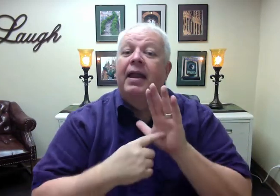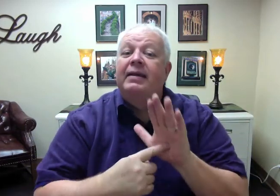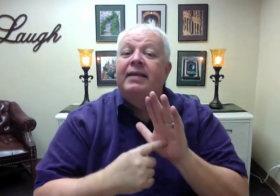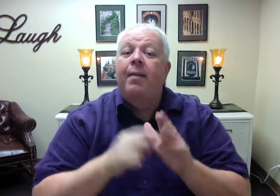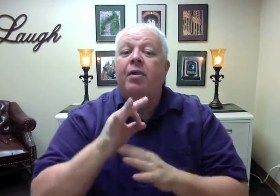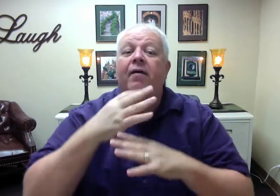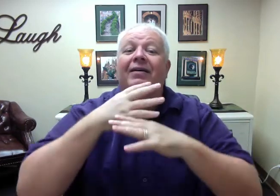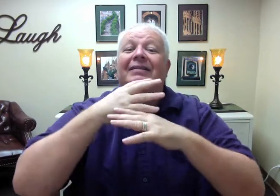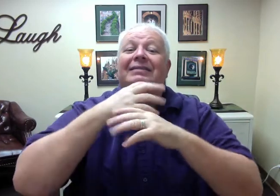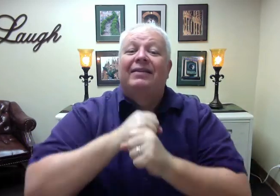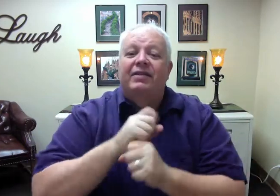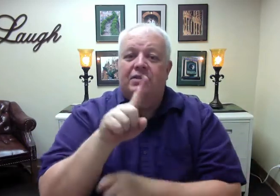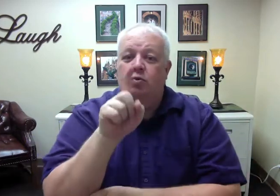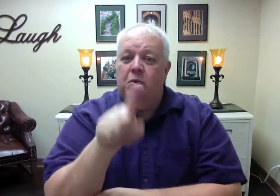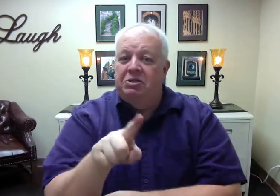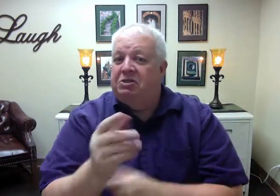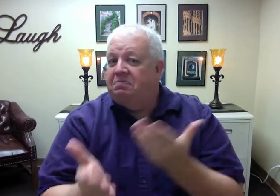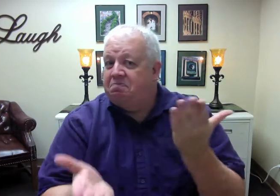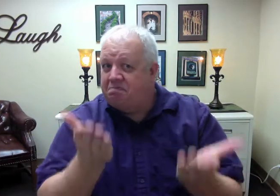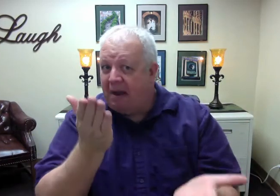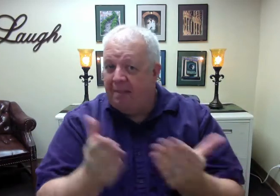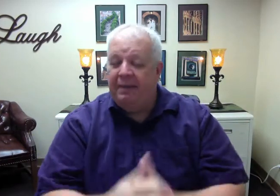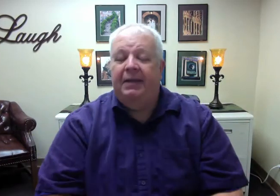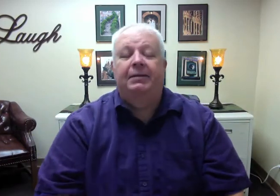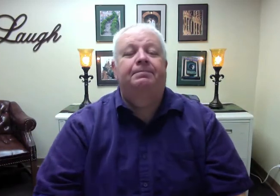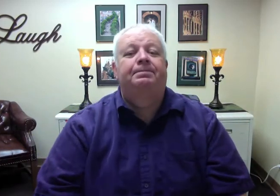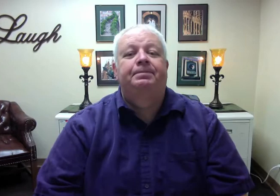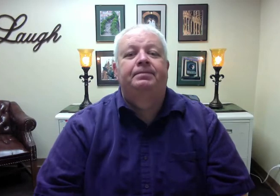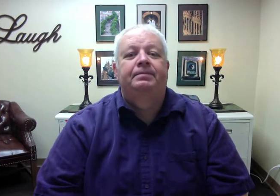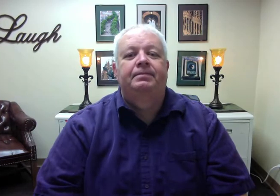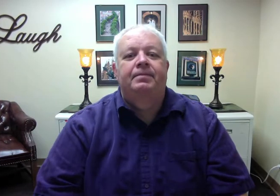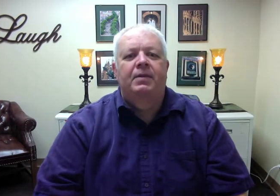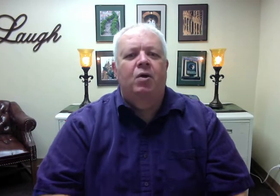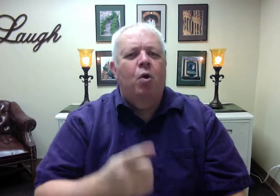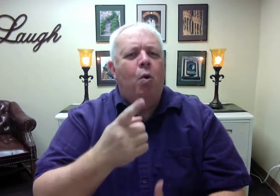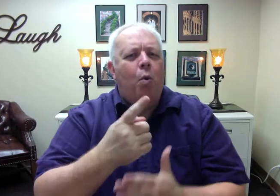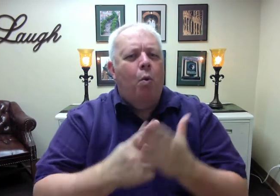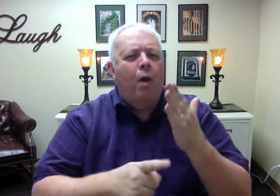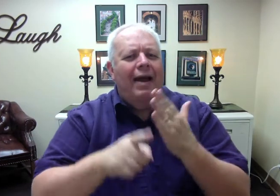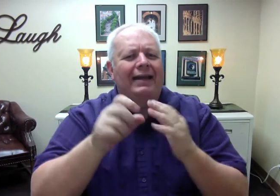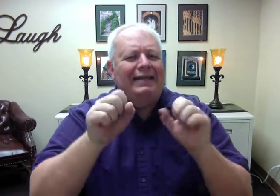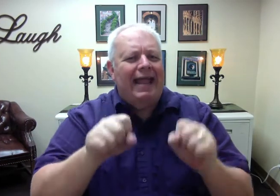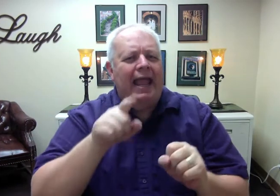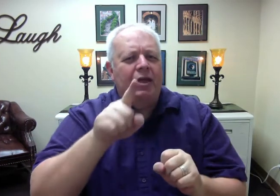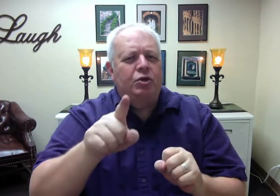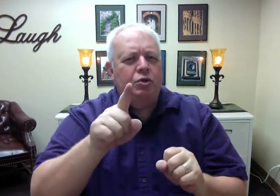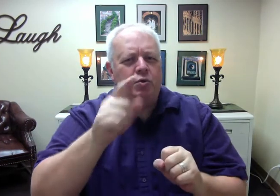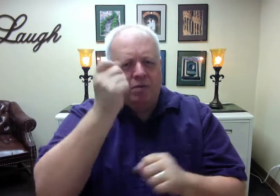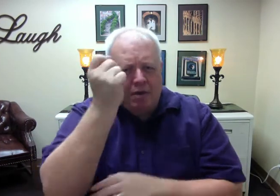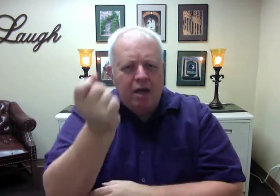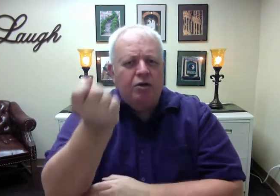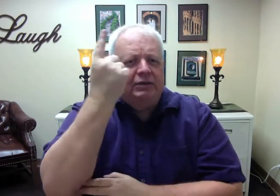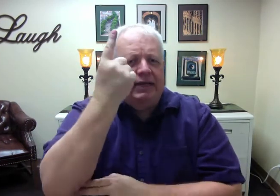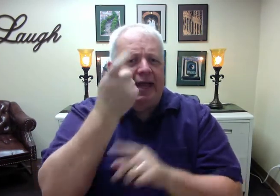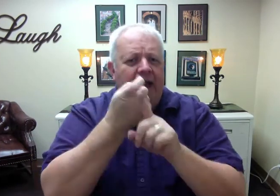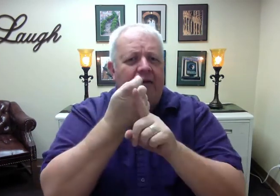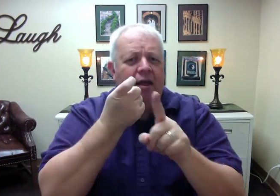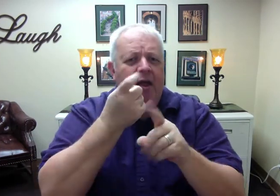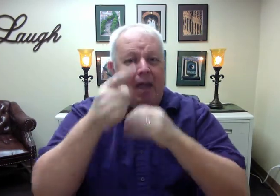of a synthesis question might be, what can you infer about the future of deaf education